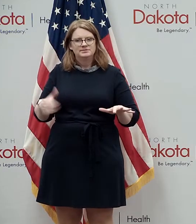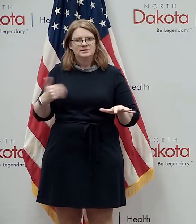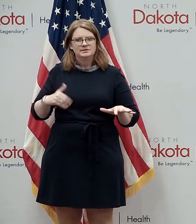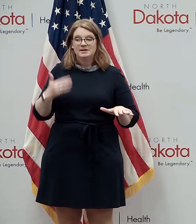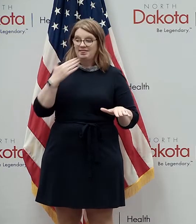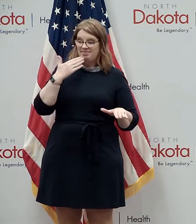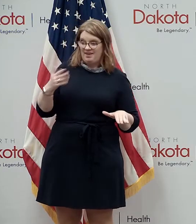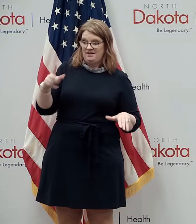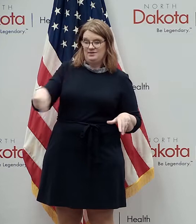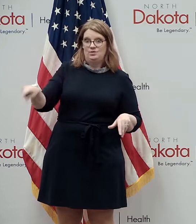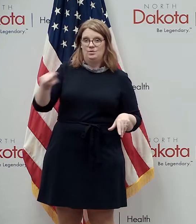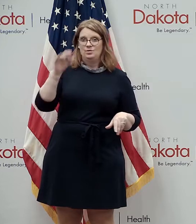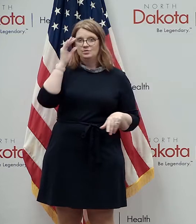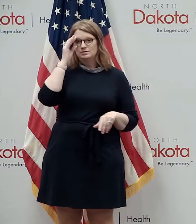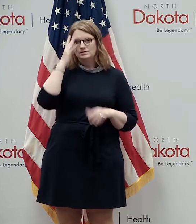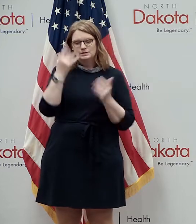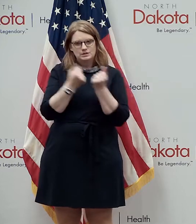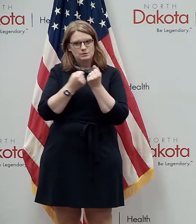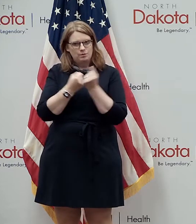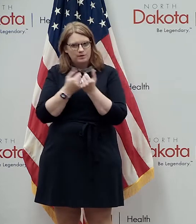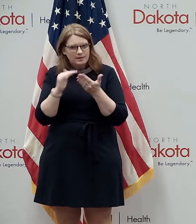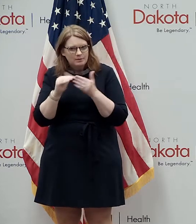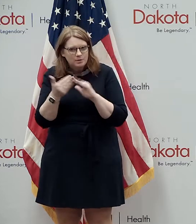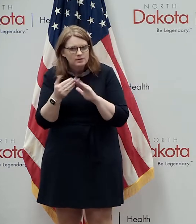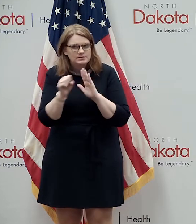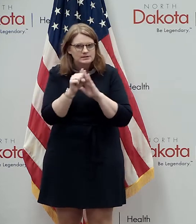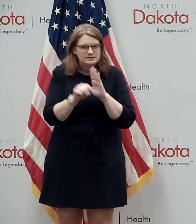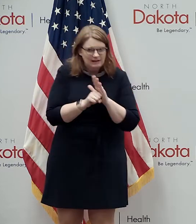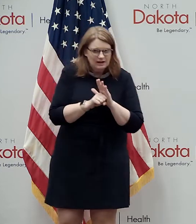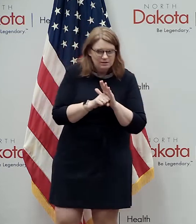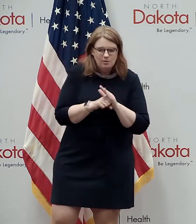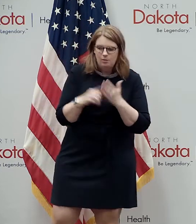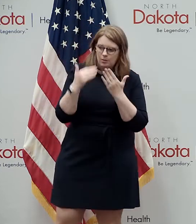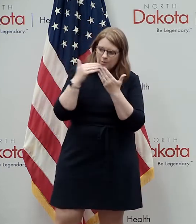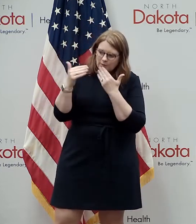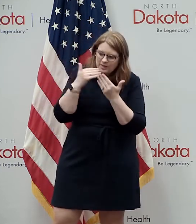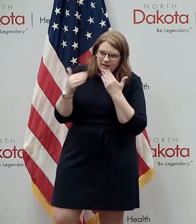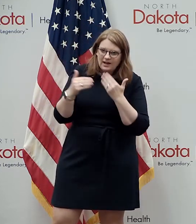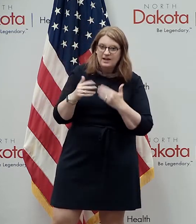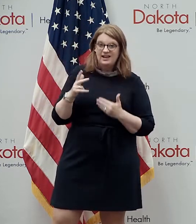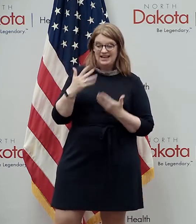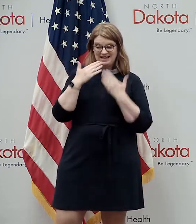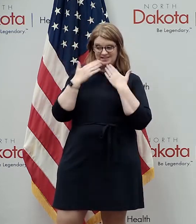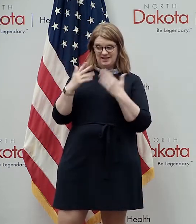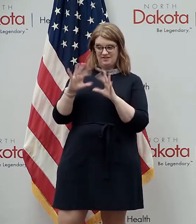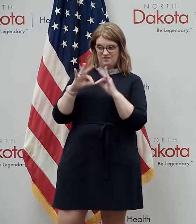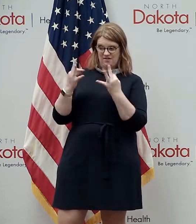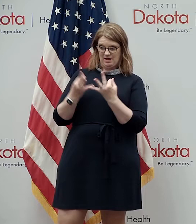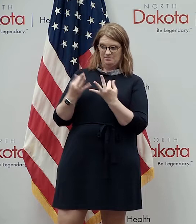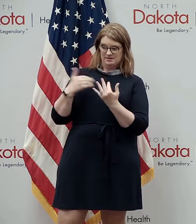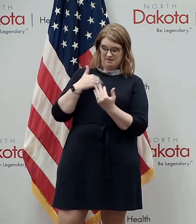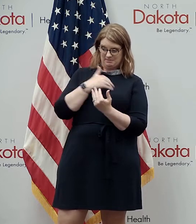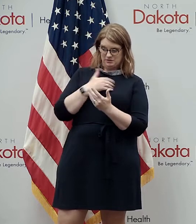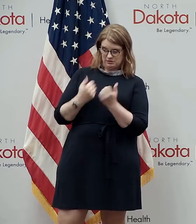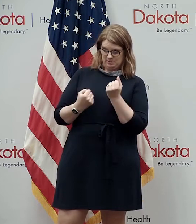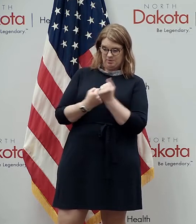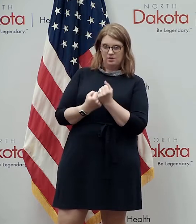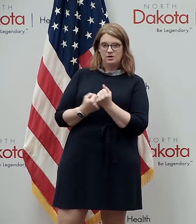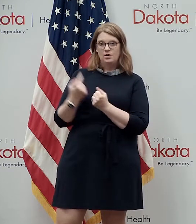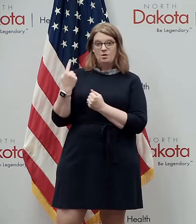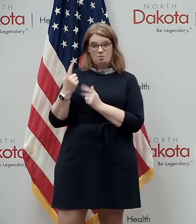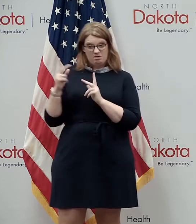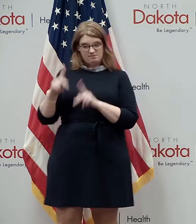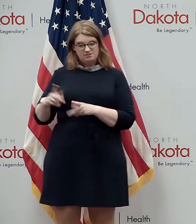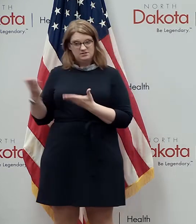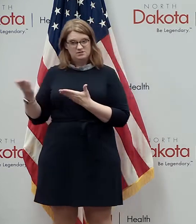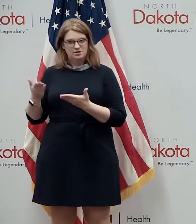for everything they've done to support their communities in our state and also want to thank all their family members who support them because when one individual serves in